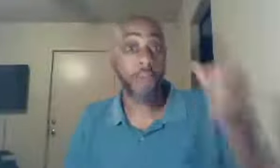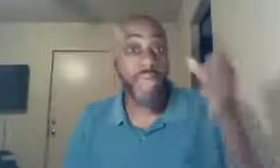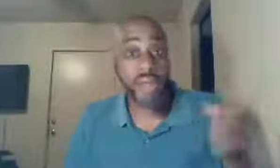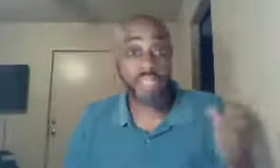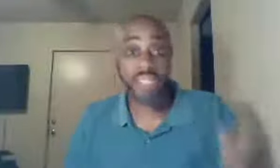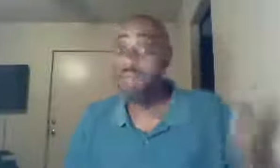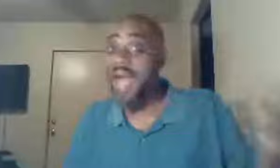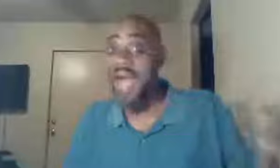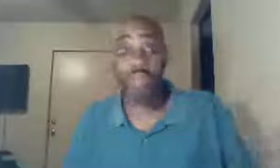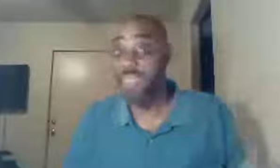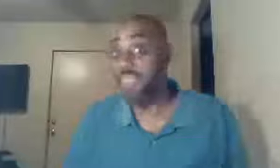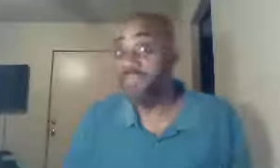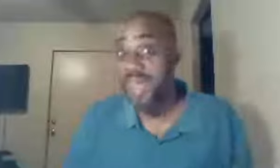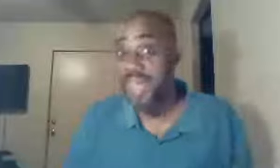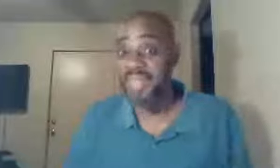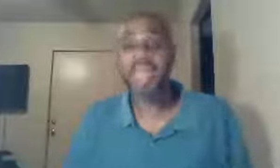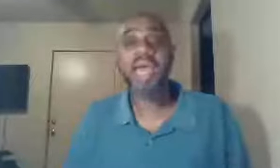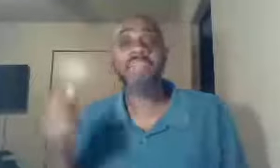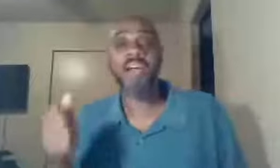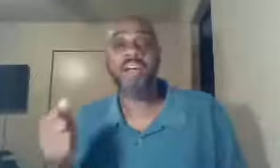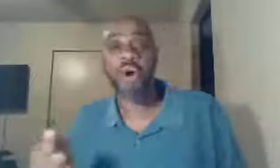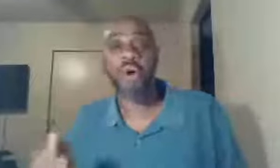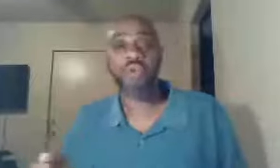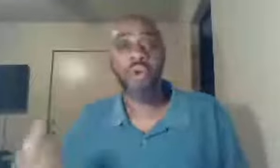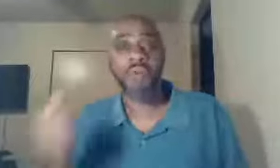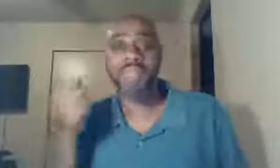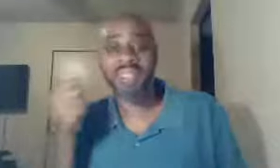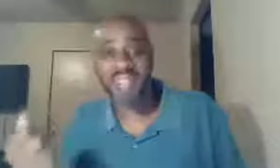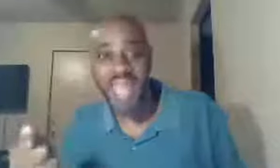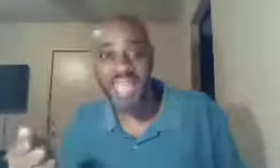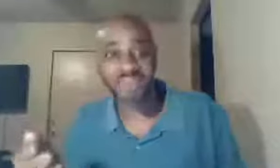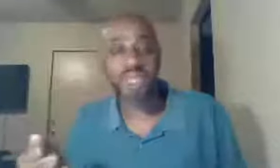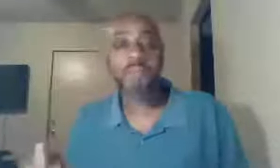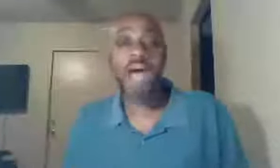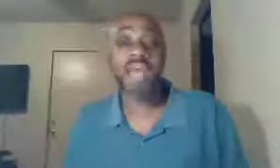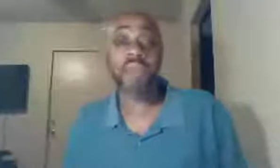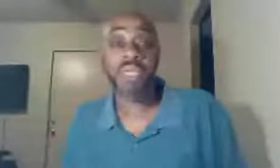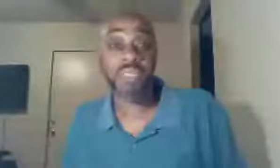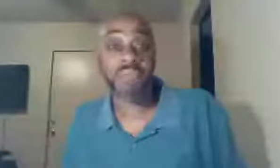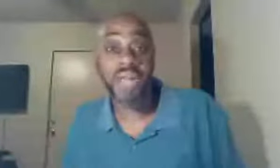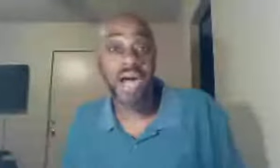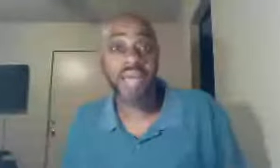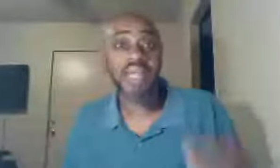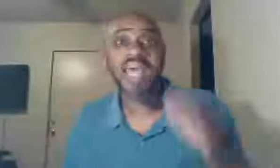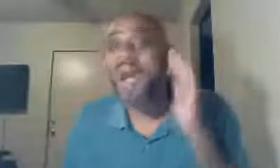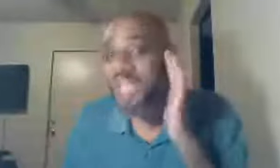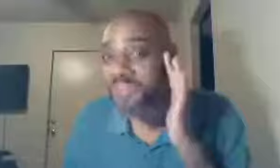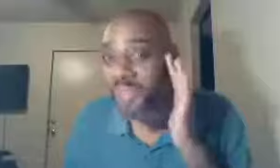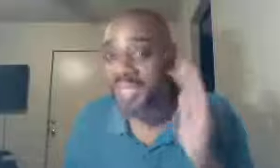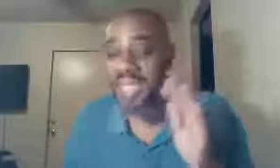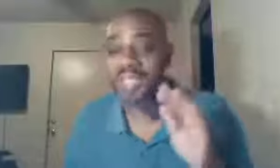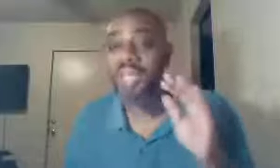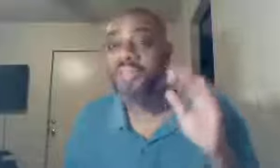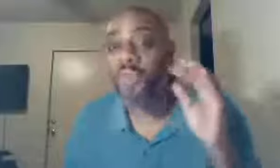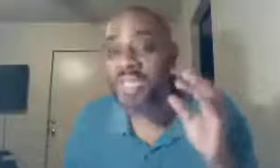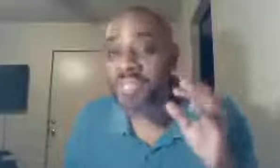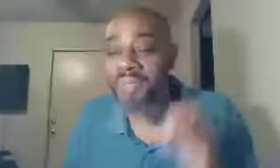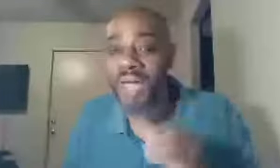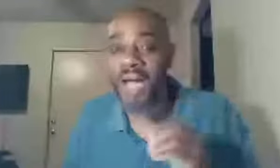are perishing, behind the wisdom of man, and there are those, who are being saved, behind the wisdom of God, and I'll give you a hint, the wisdom of God,